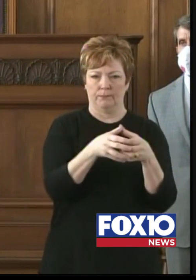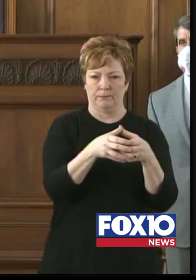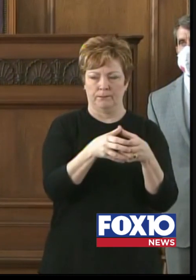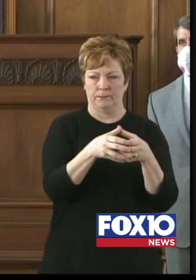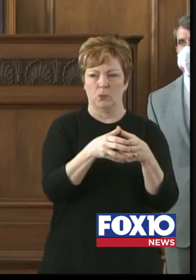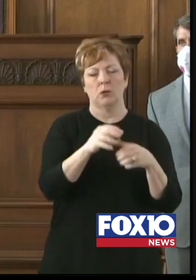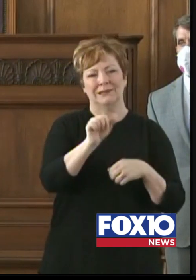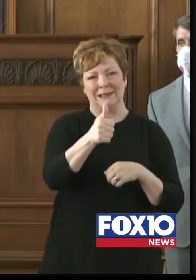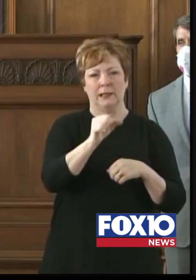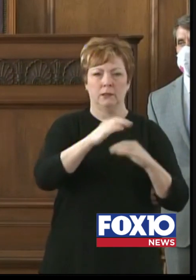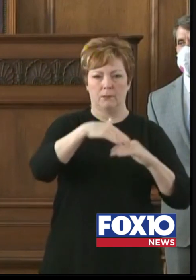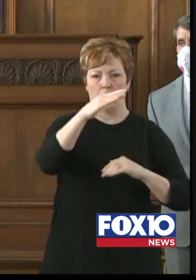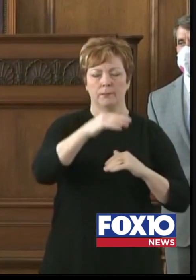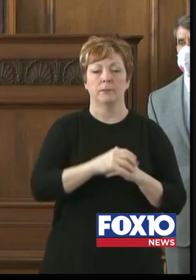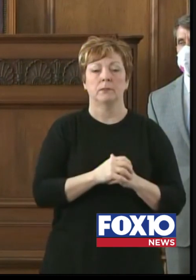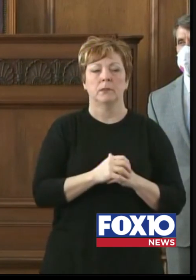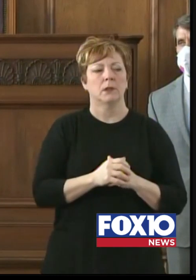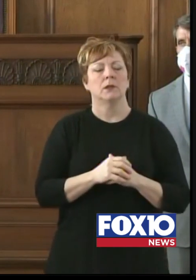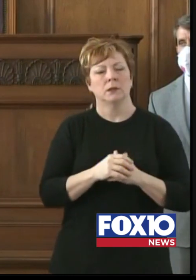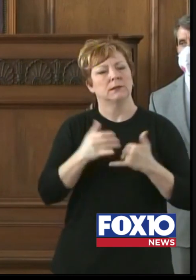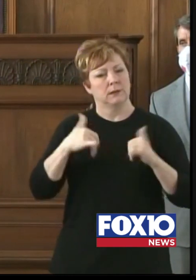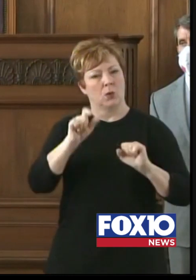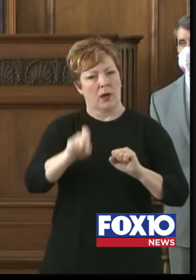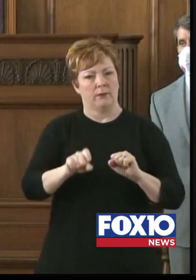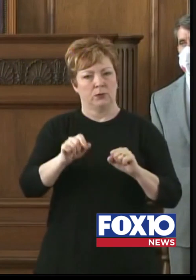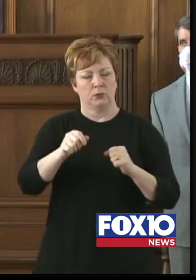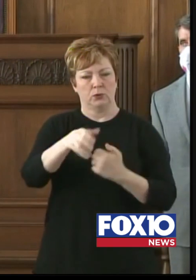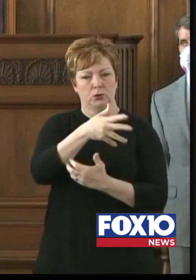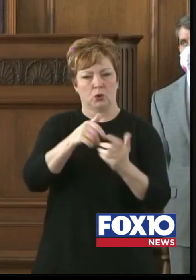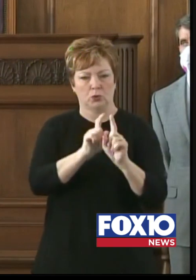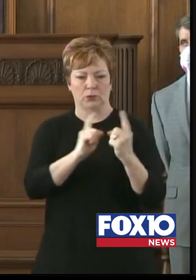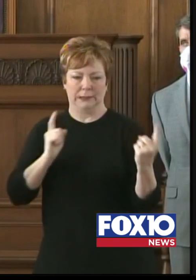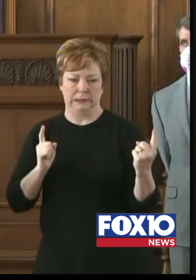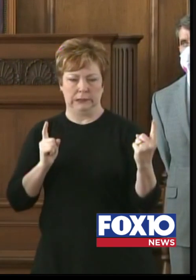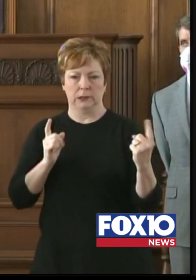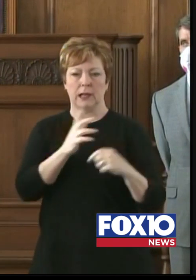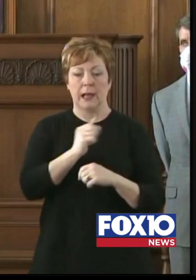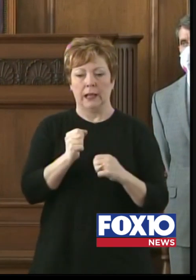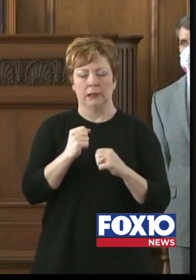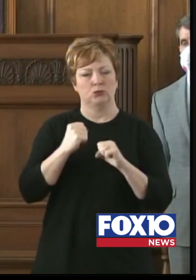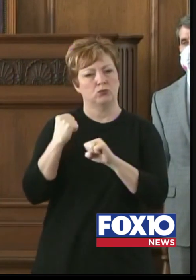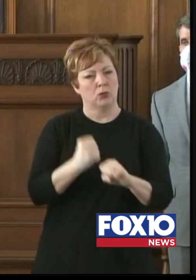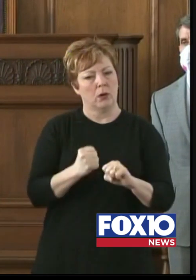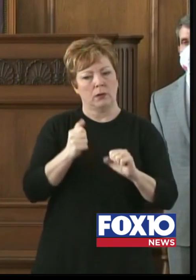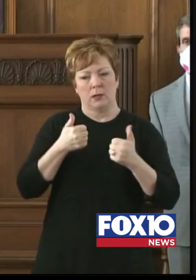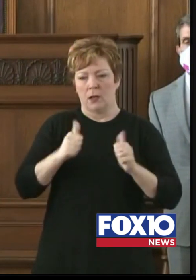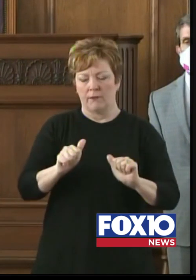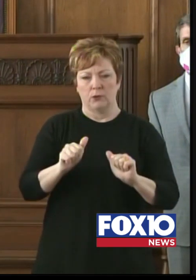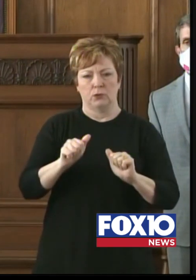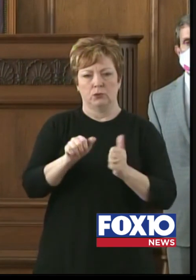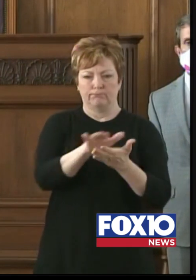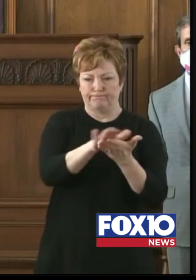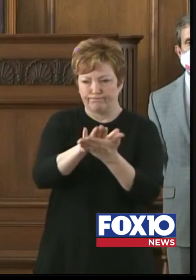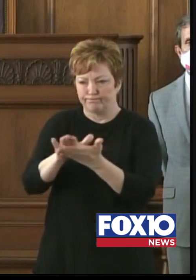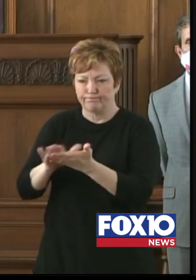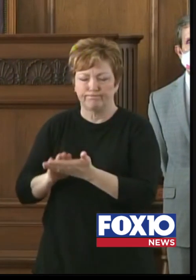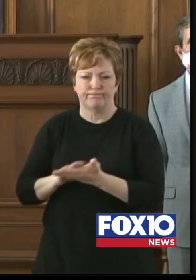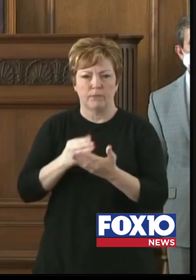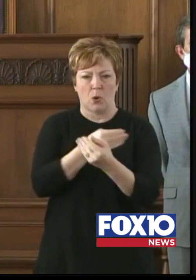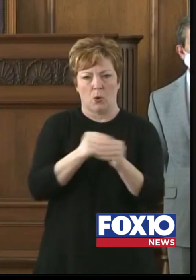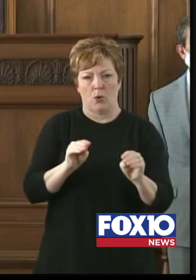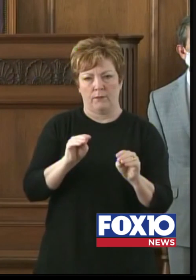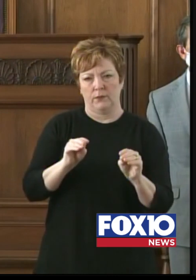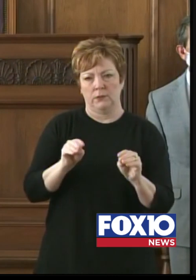practice social distancing, and make strong efforts to disinfect their office space. Under this less restrictive